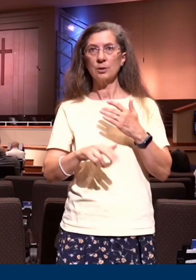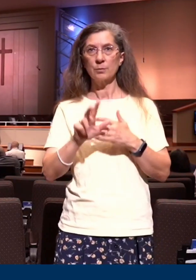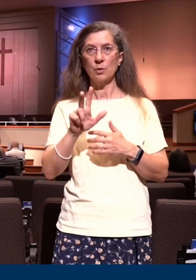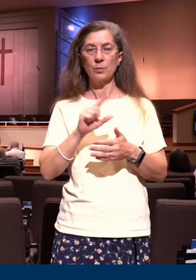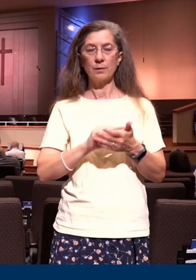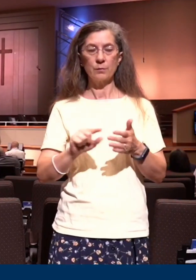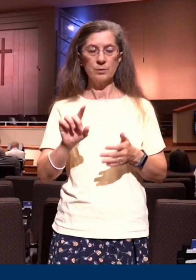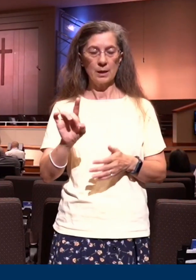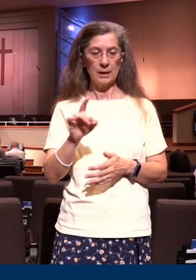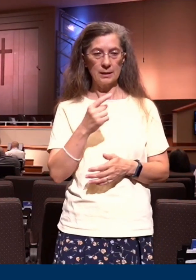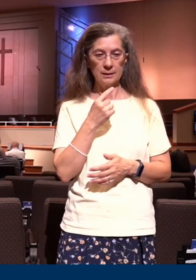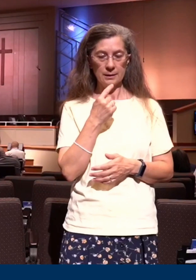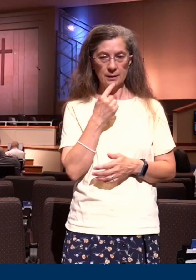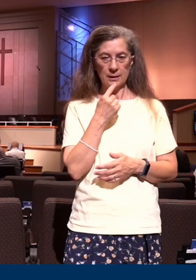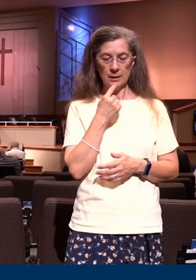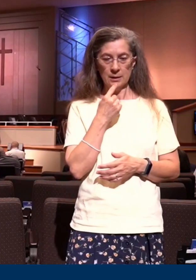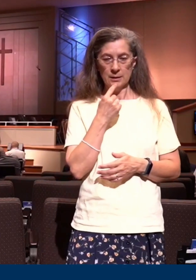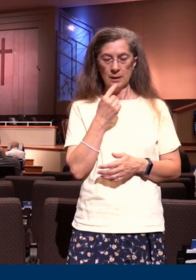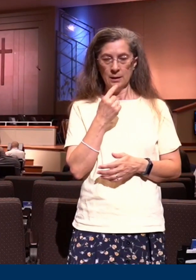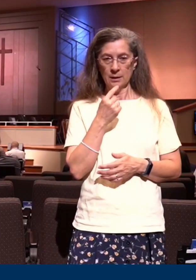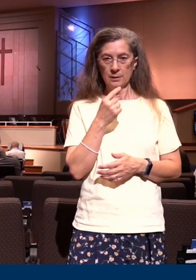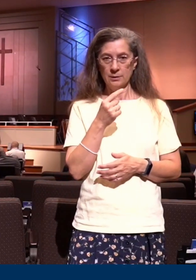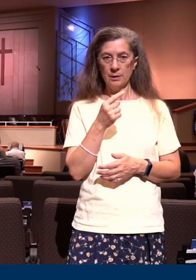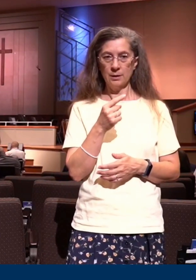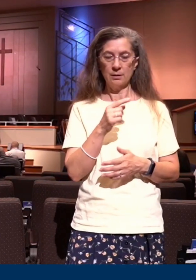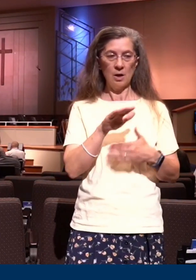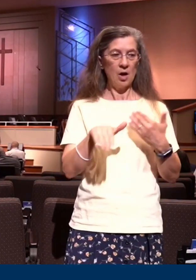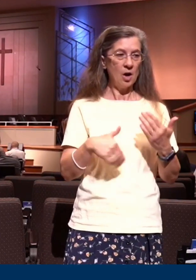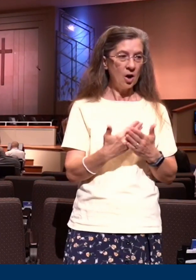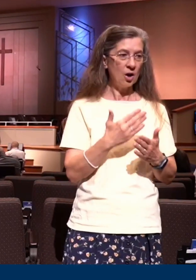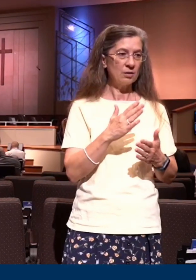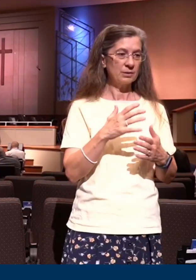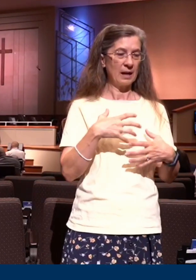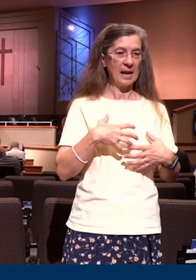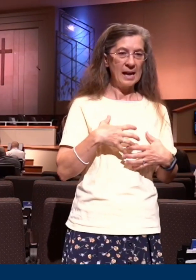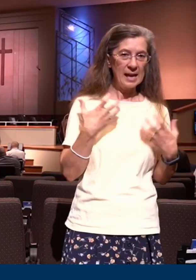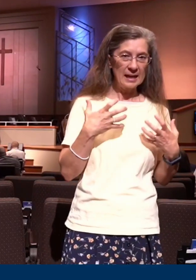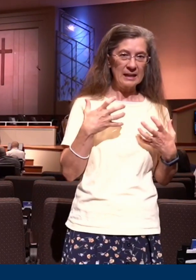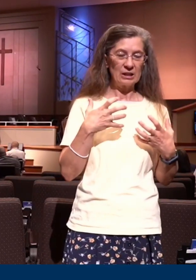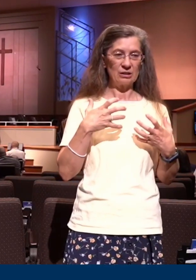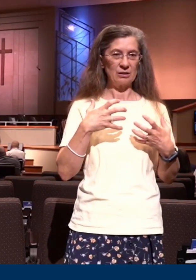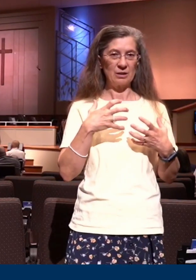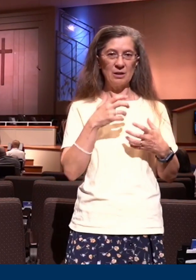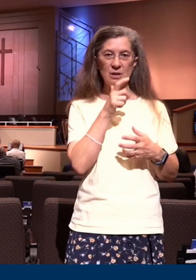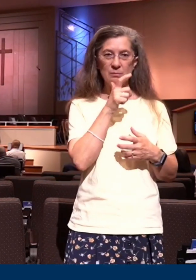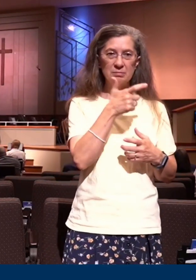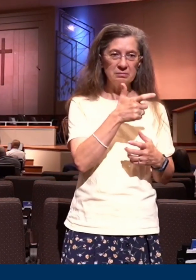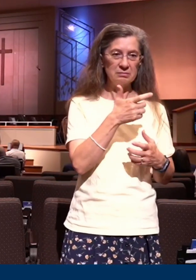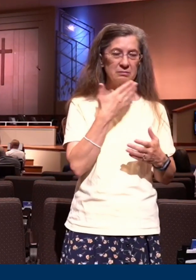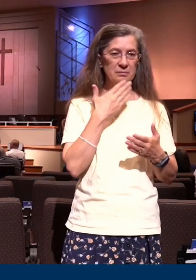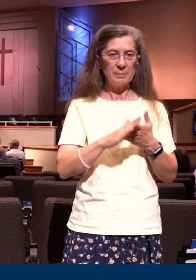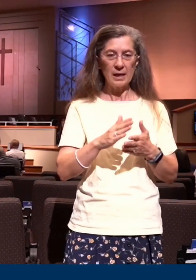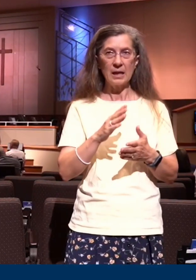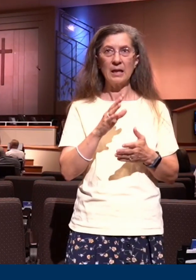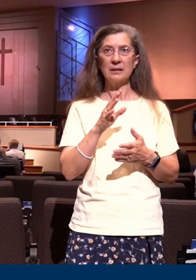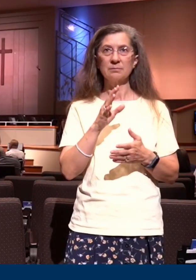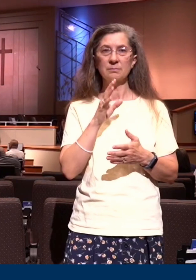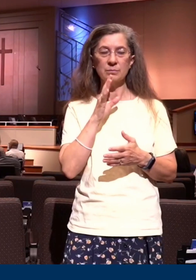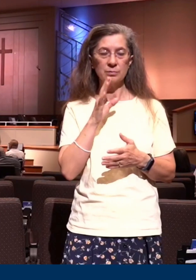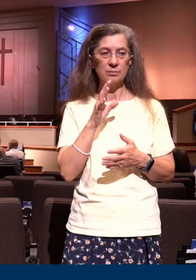9 as well. But now ye also put off all these, anger, wrath, malice, blasphemy, communication out of your mouth. Lie